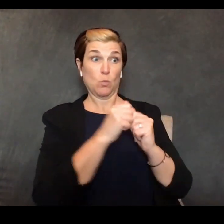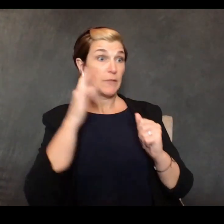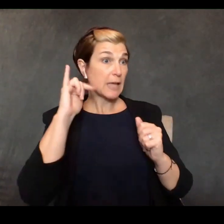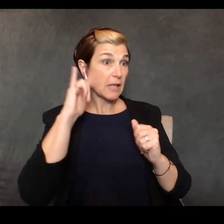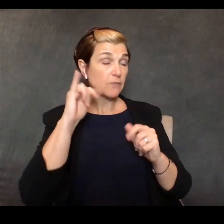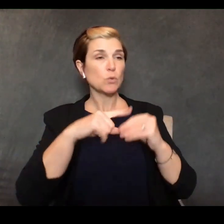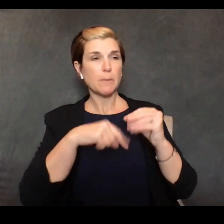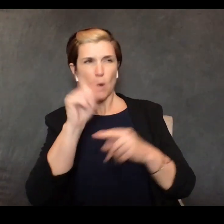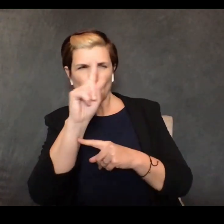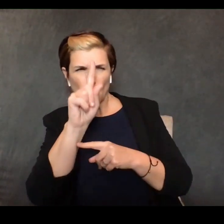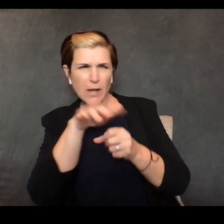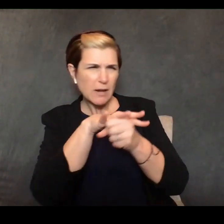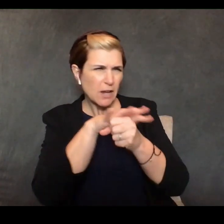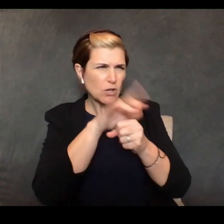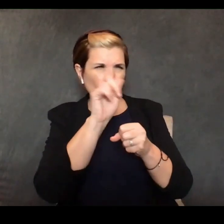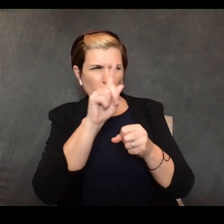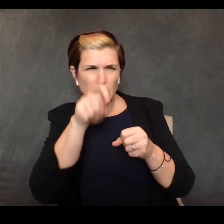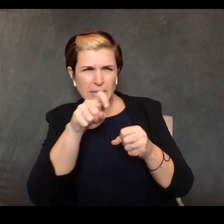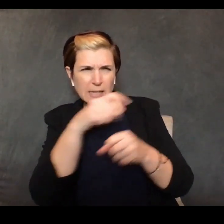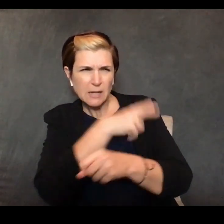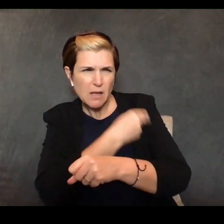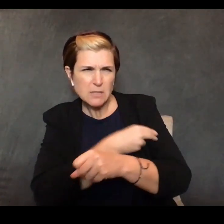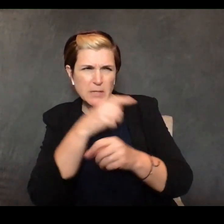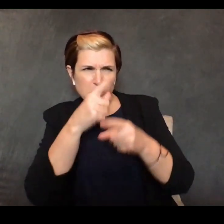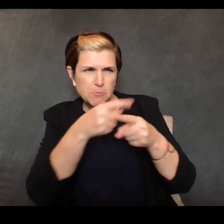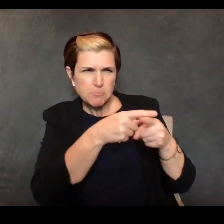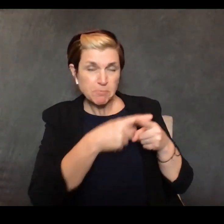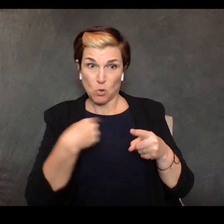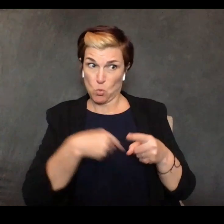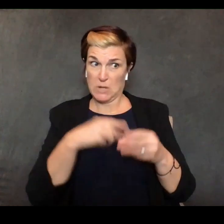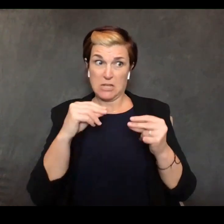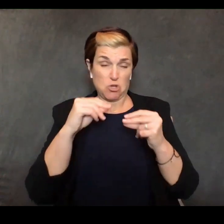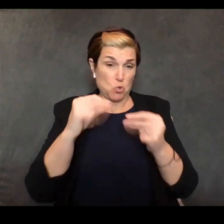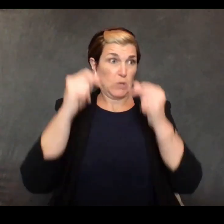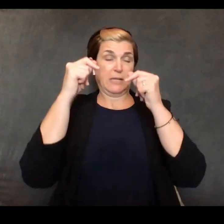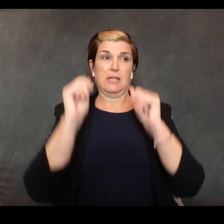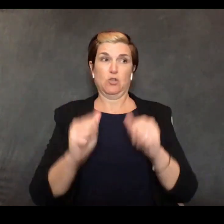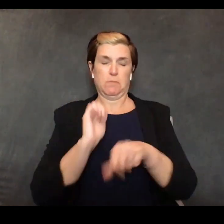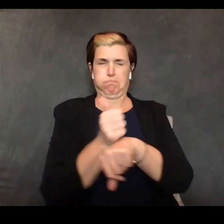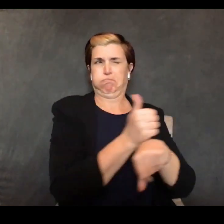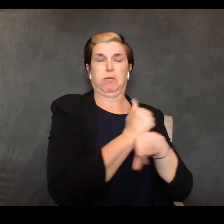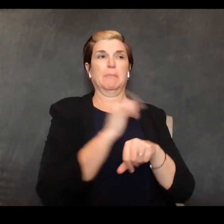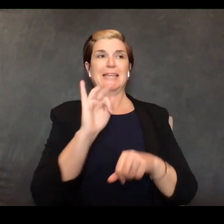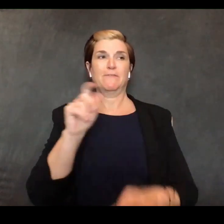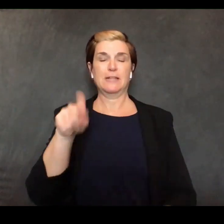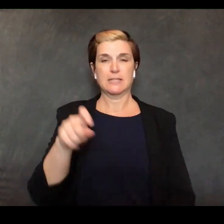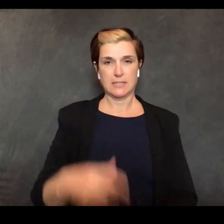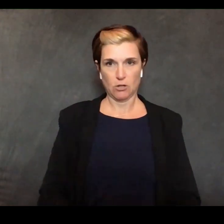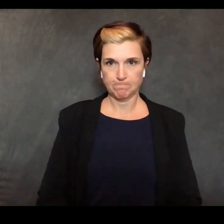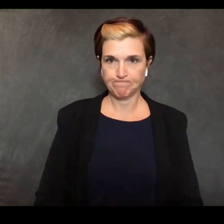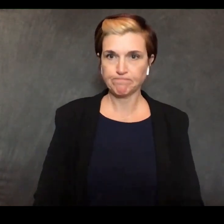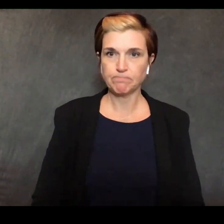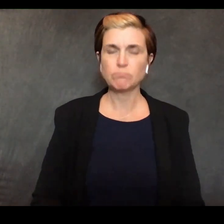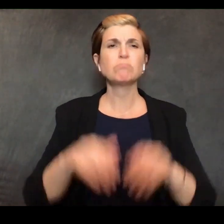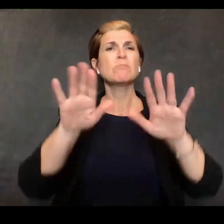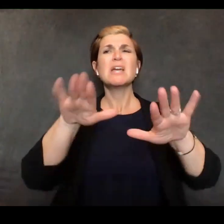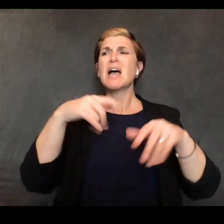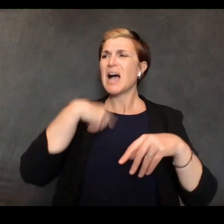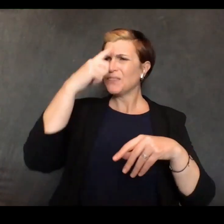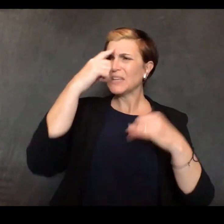we can have a lot of units up fairly quickly if we think we need them i think what i'll do is i i might ask sima to say a few